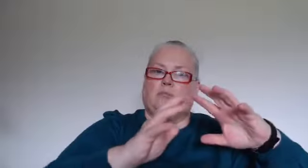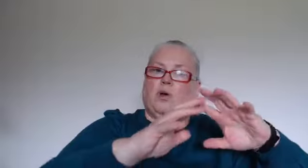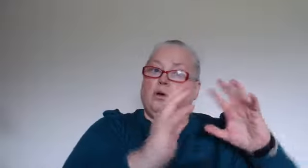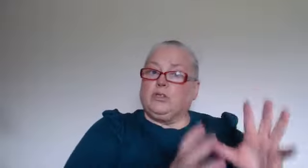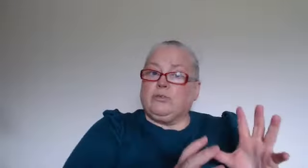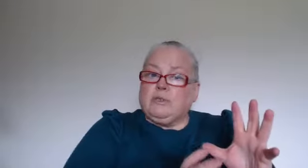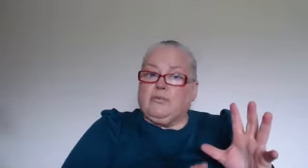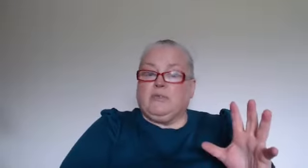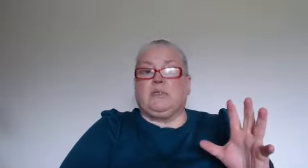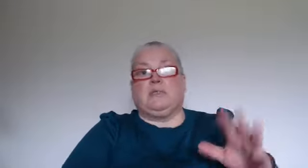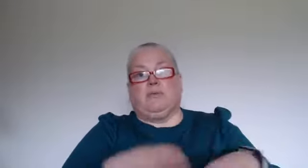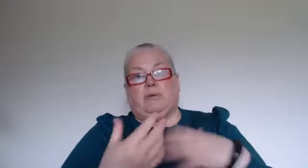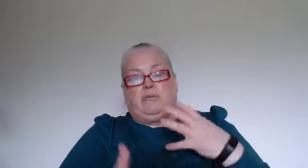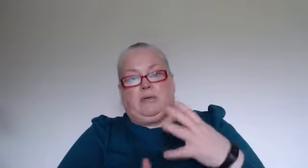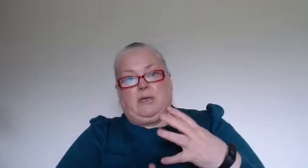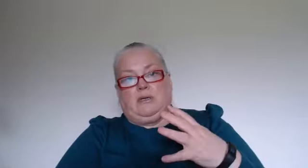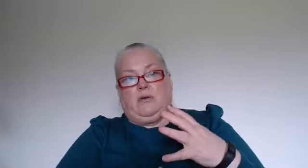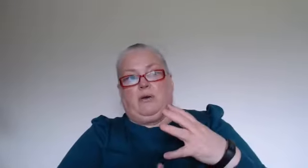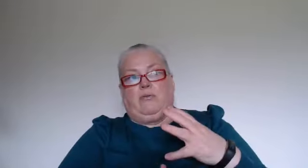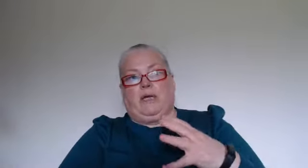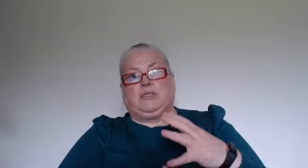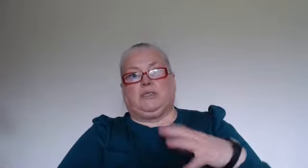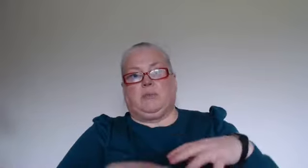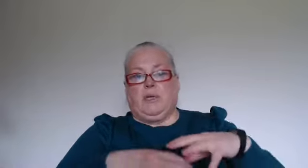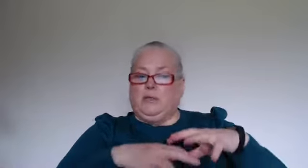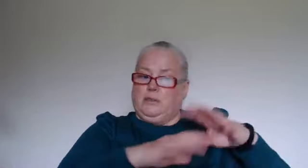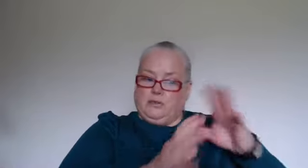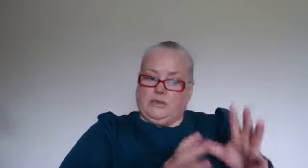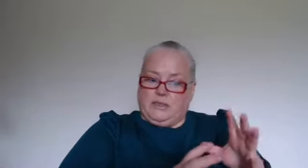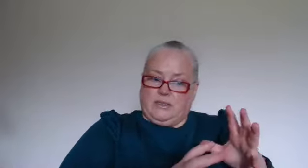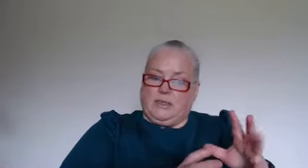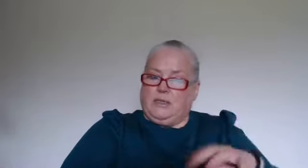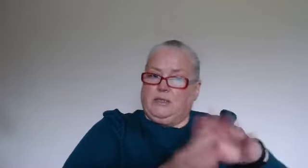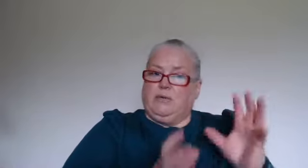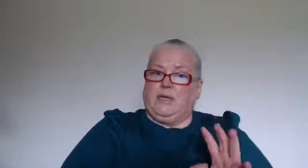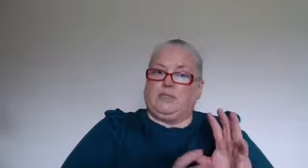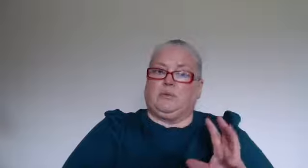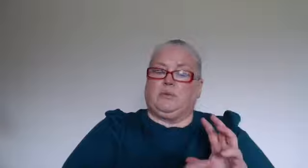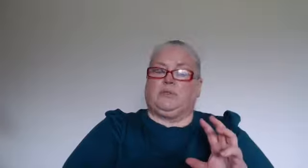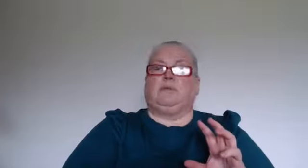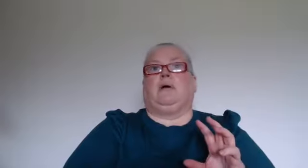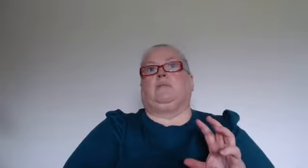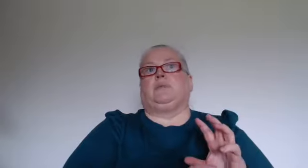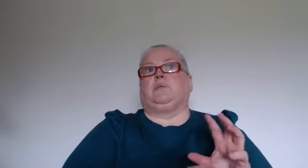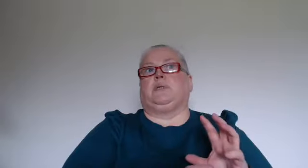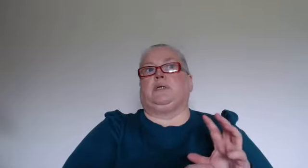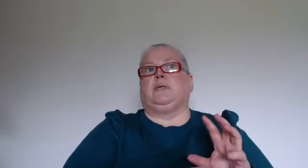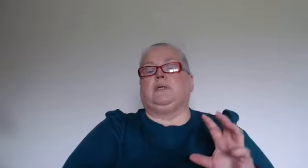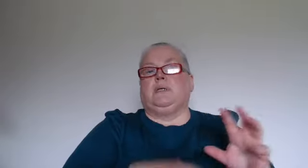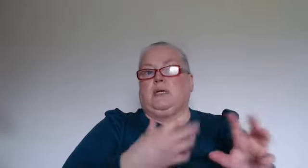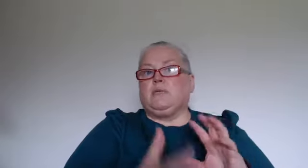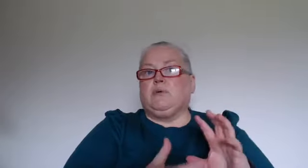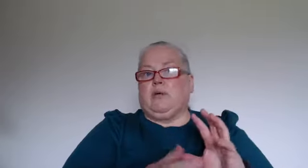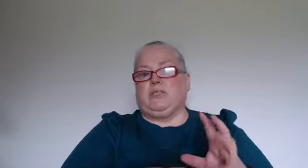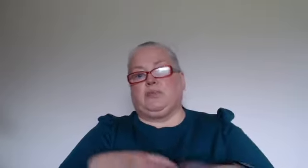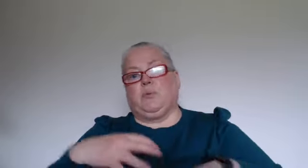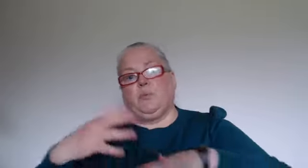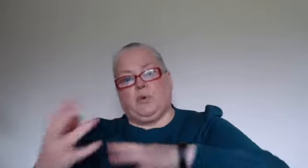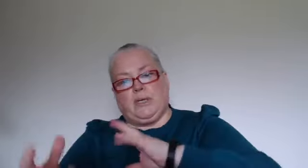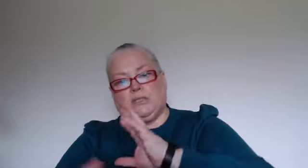cultural differences if you're in a relationship. Not just as I said in a relationship with somebody, an intimate relationship but in